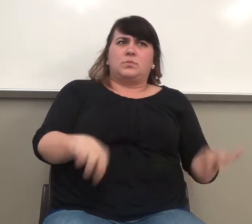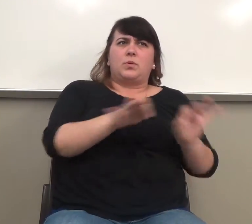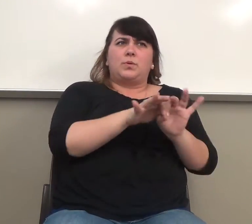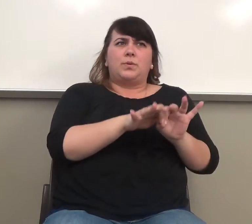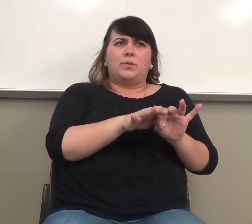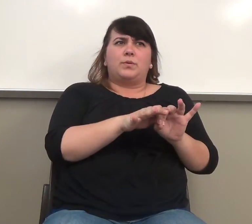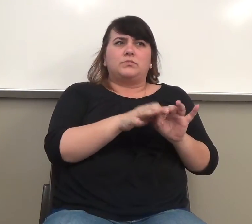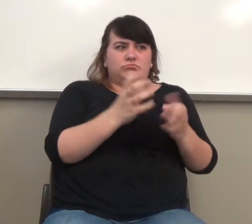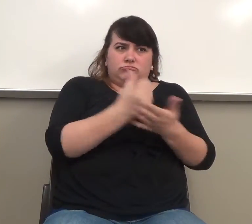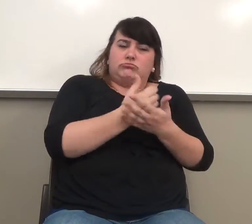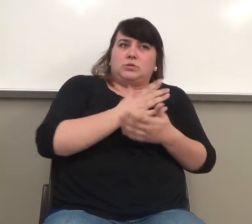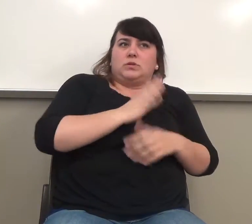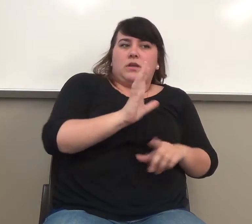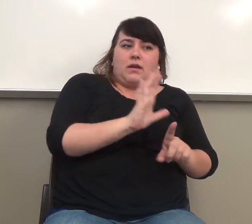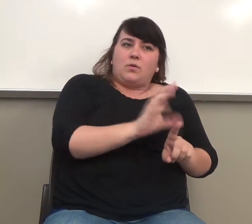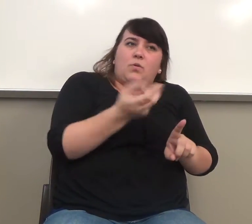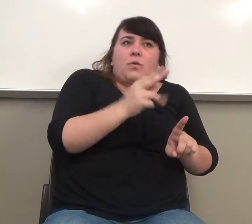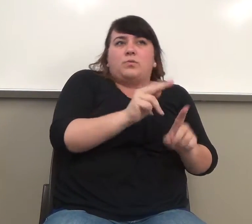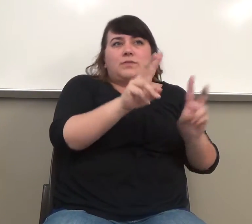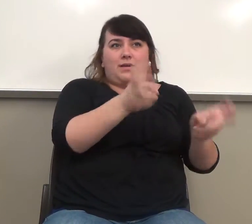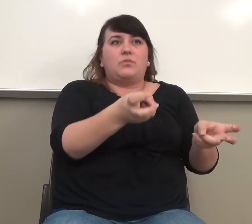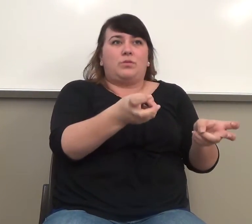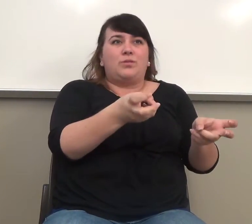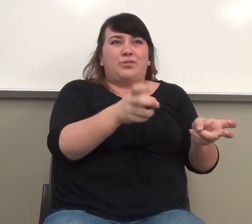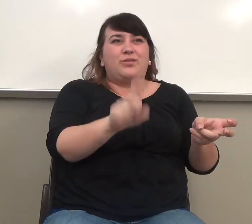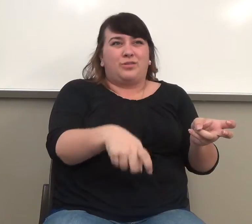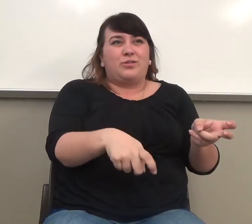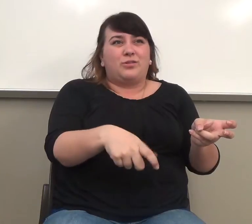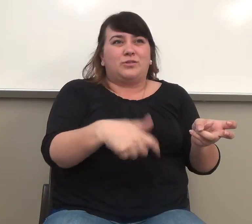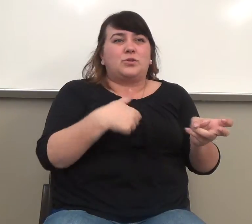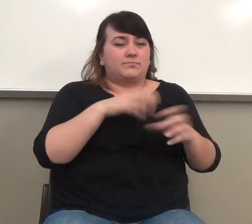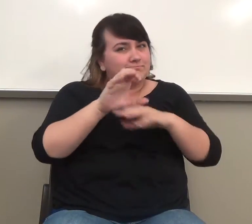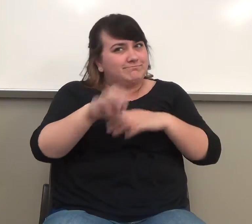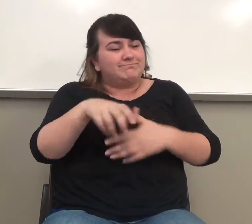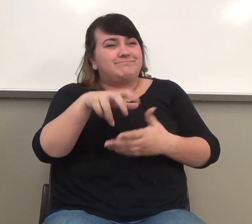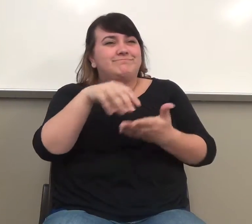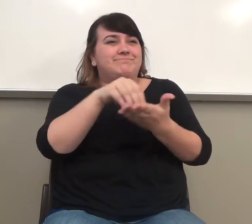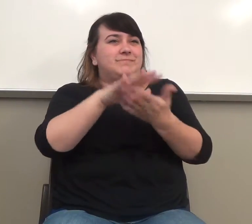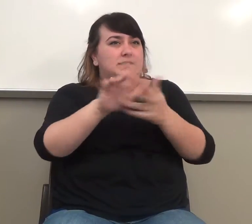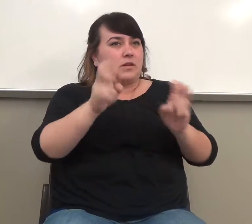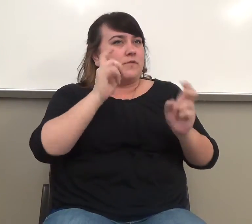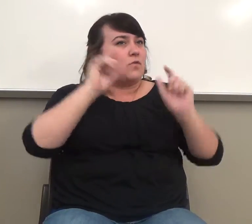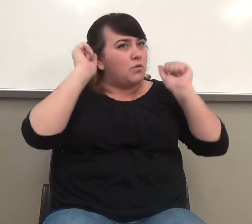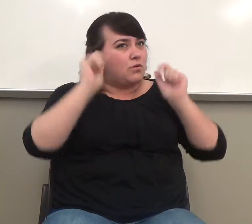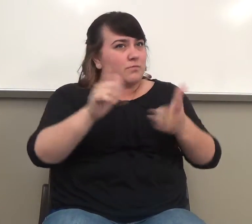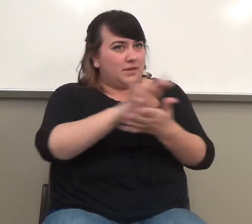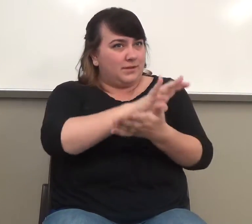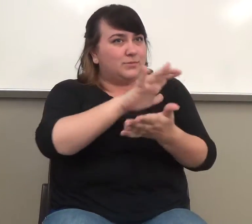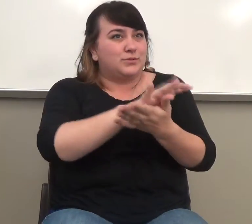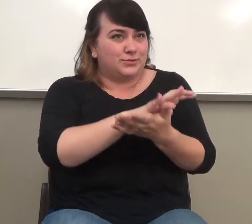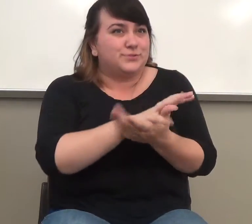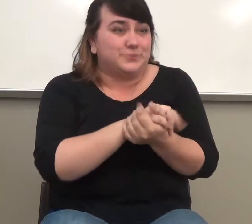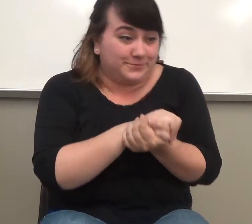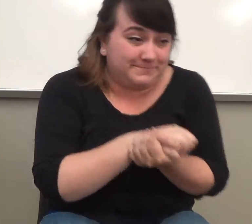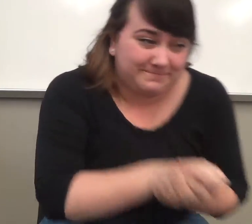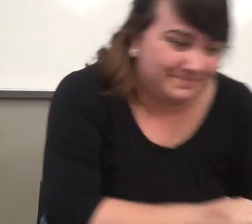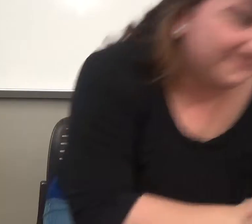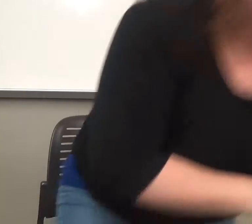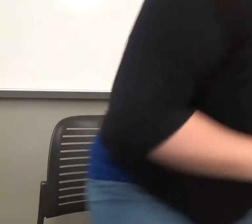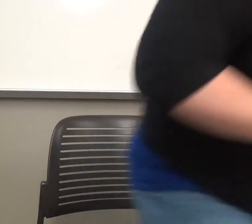deserves a title. Okay. So, I made you put titles on all your papers. So, the other thing about thinking of a